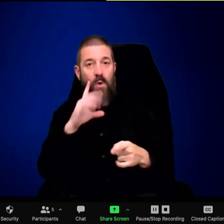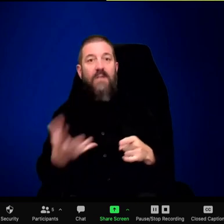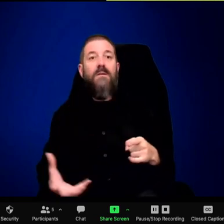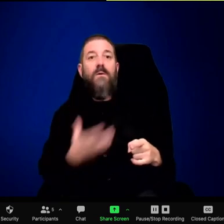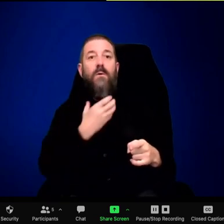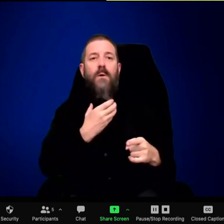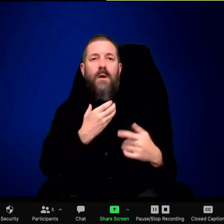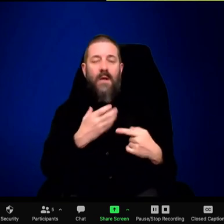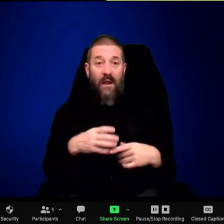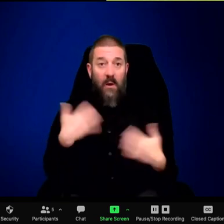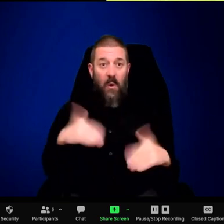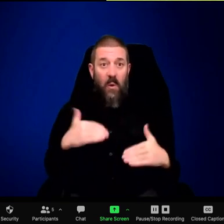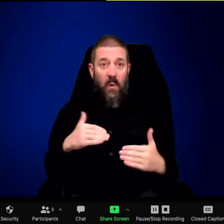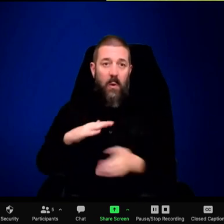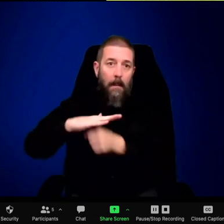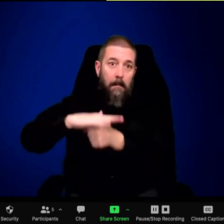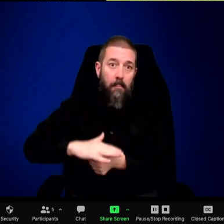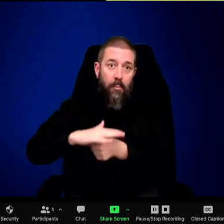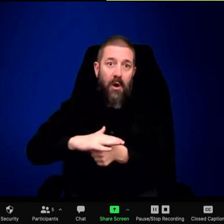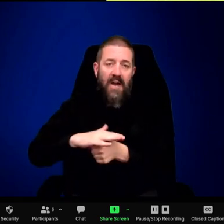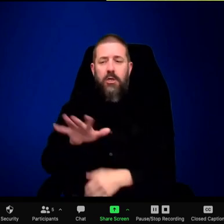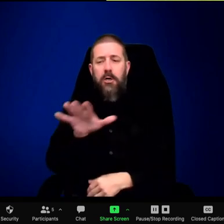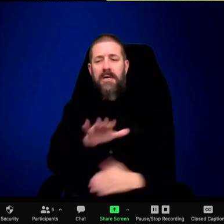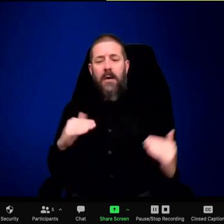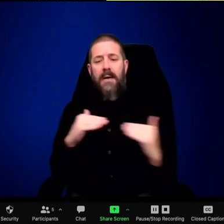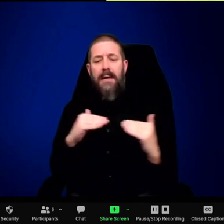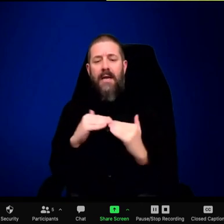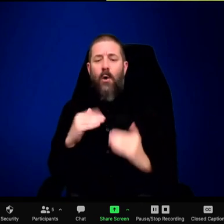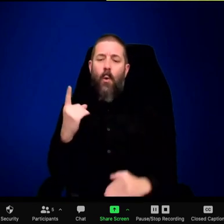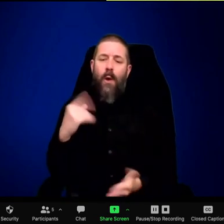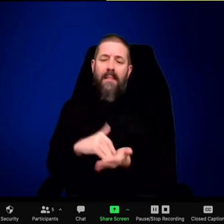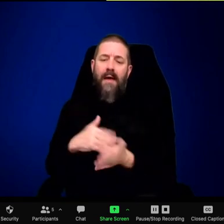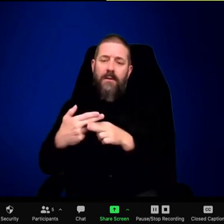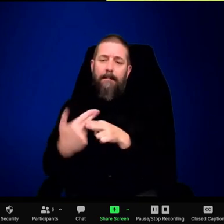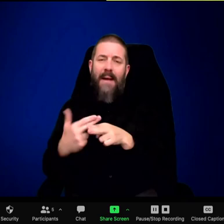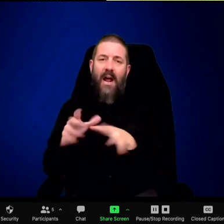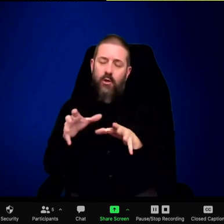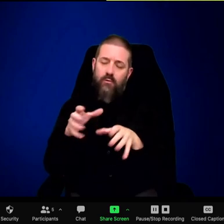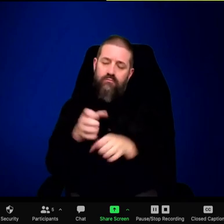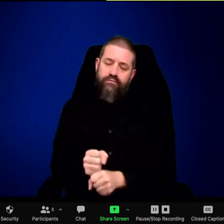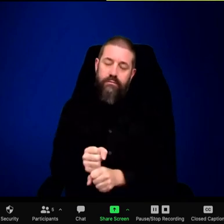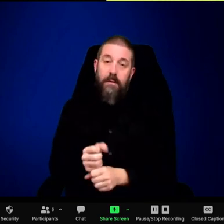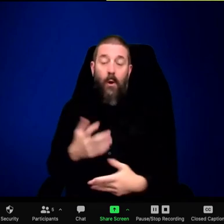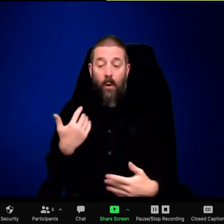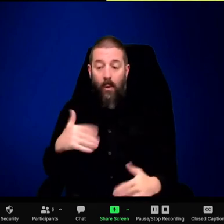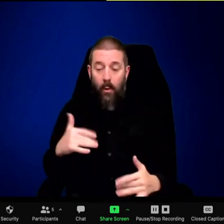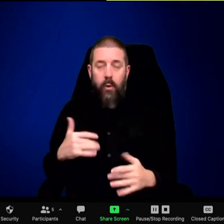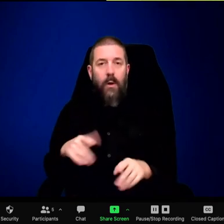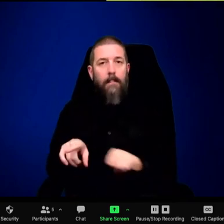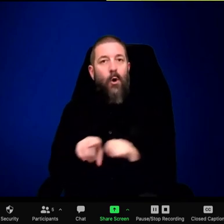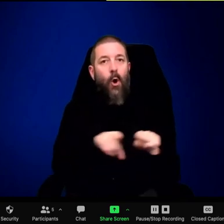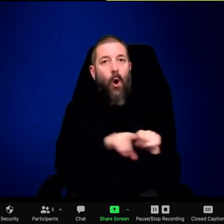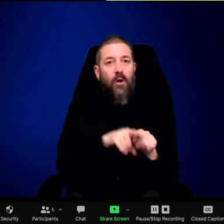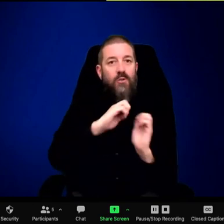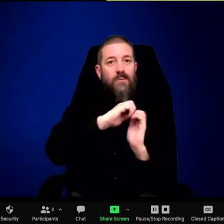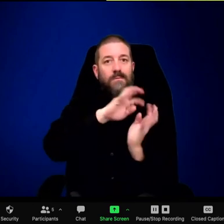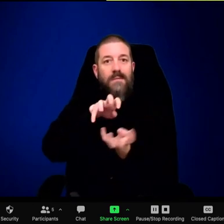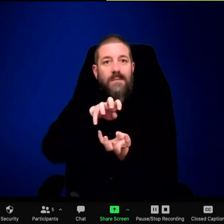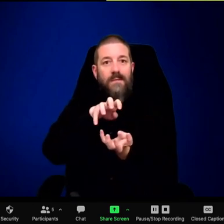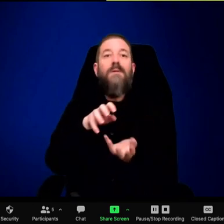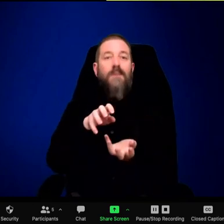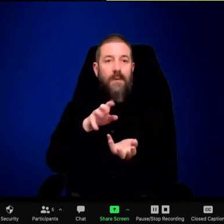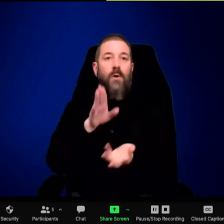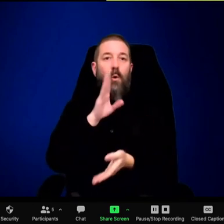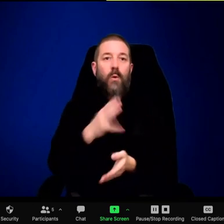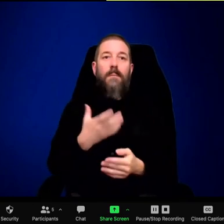is to leap in the air. He's going to be totally off the ground, and he's aiming for the throat, and he's going to try to